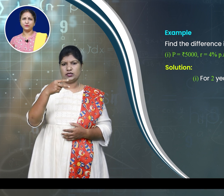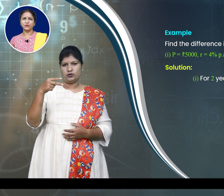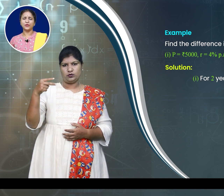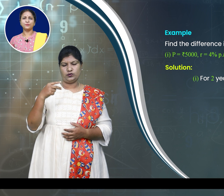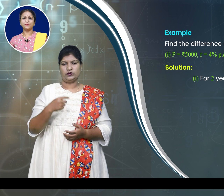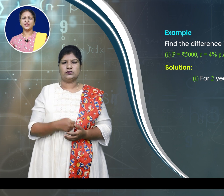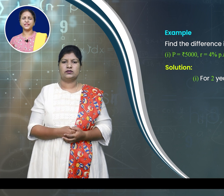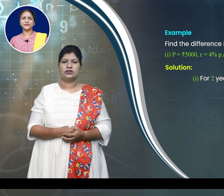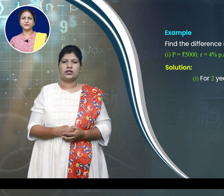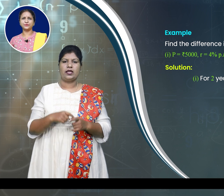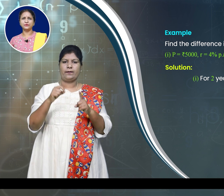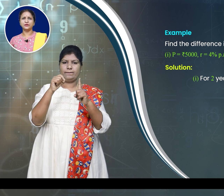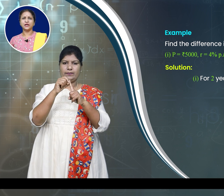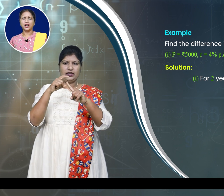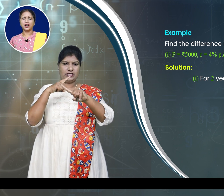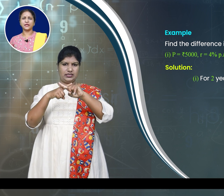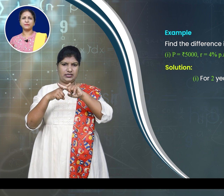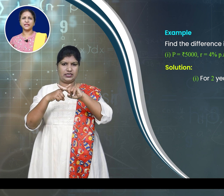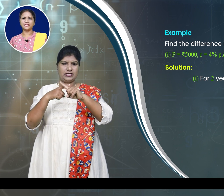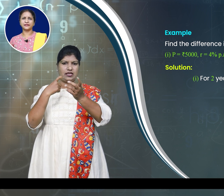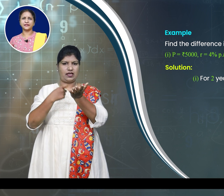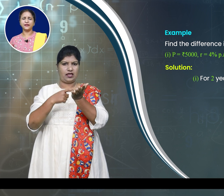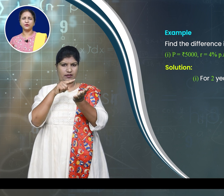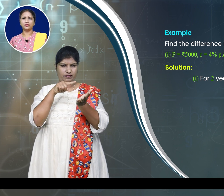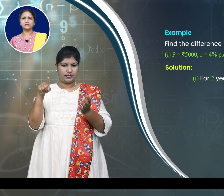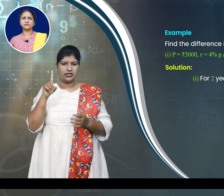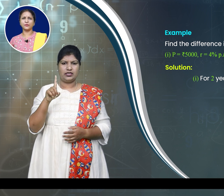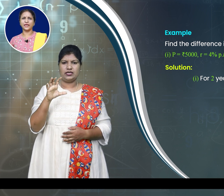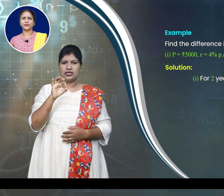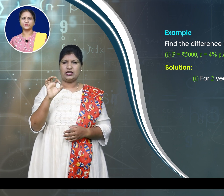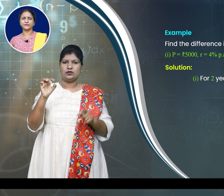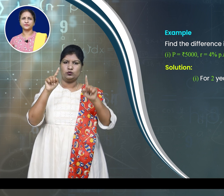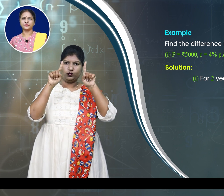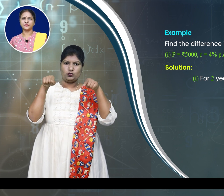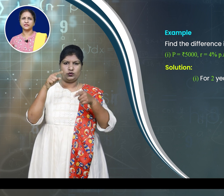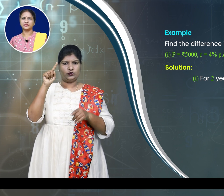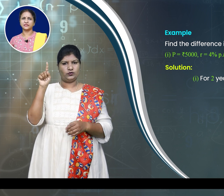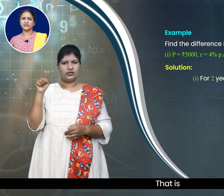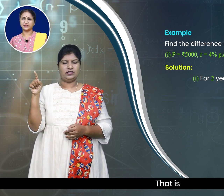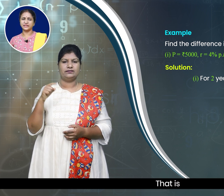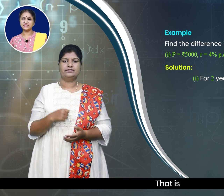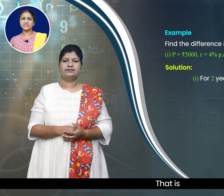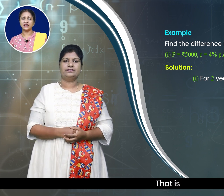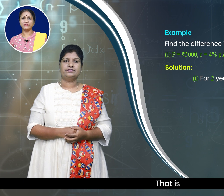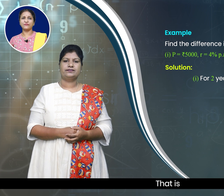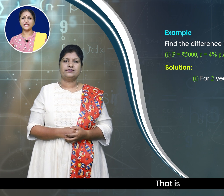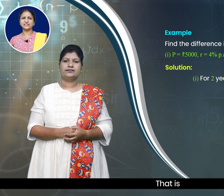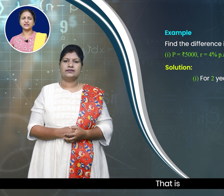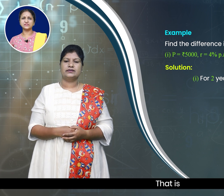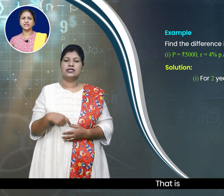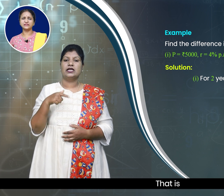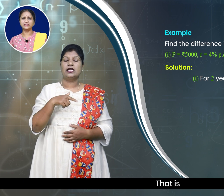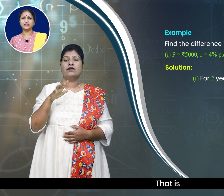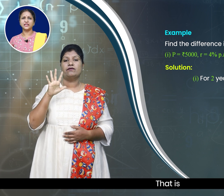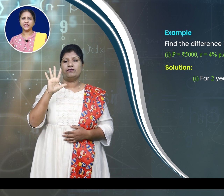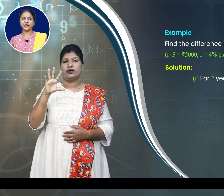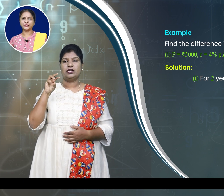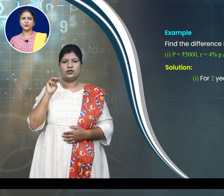P into R by 100 whole square. That is 5000 into